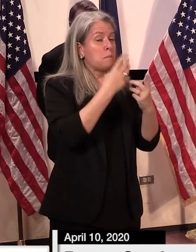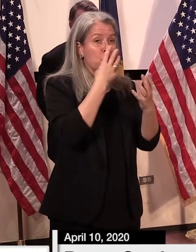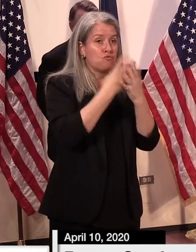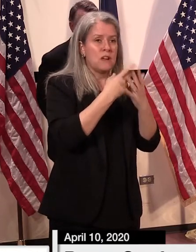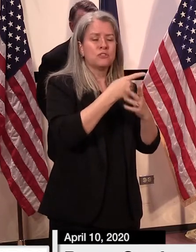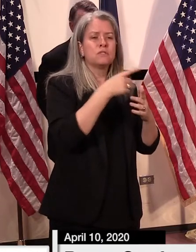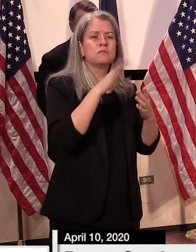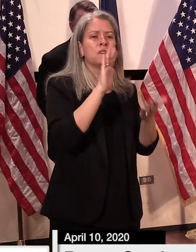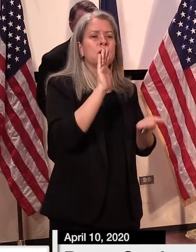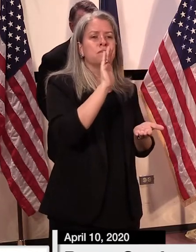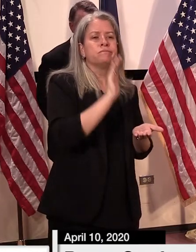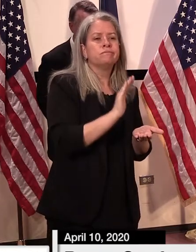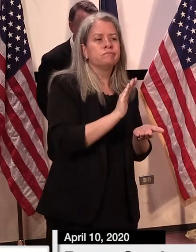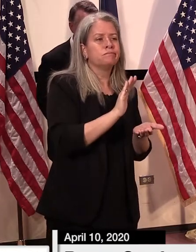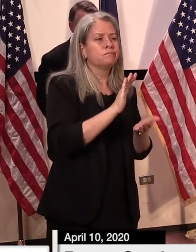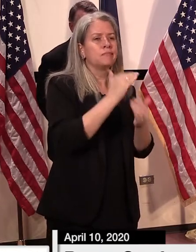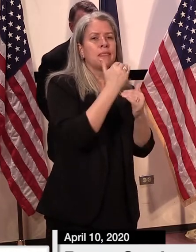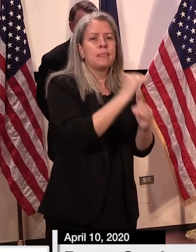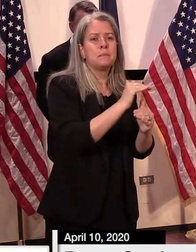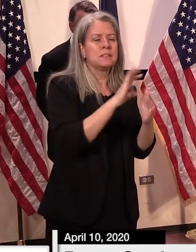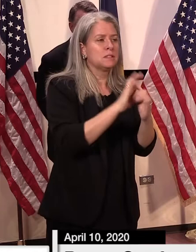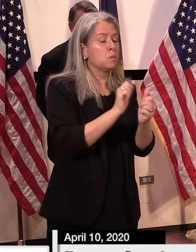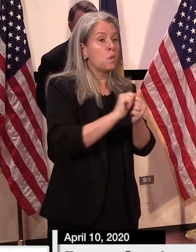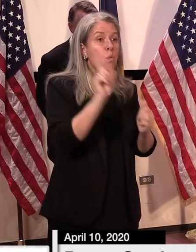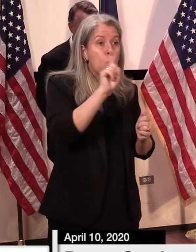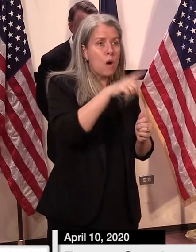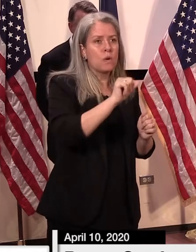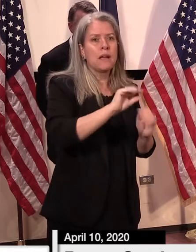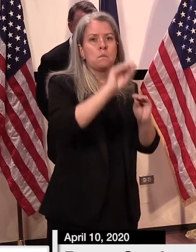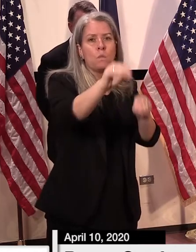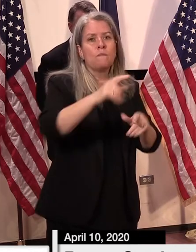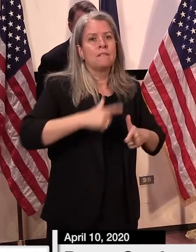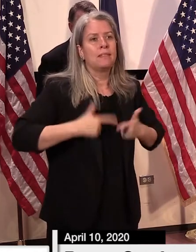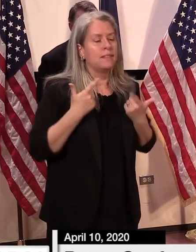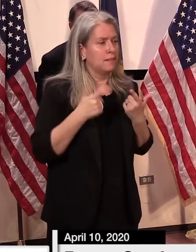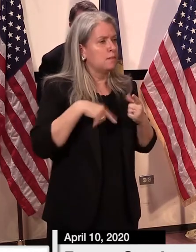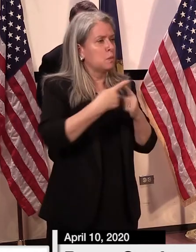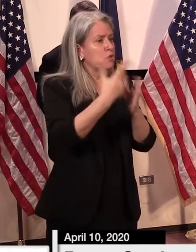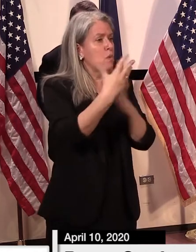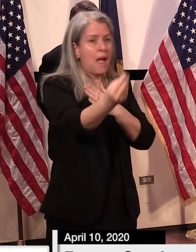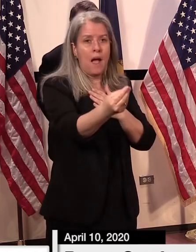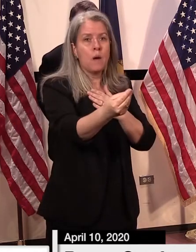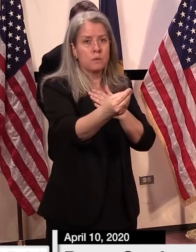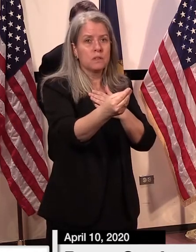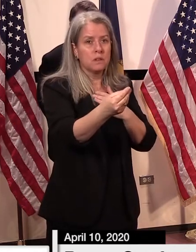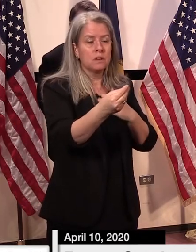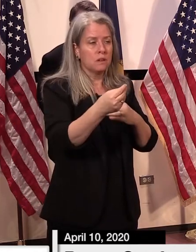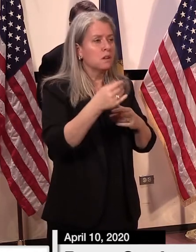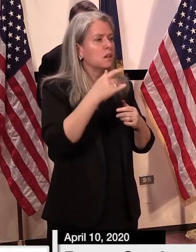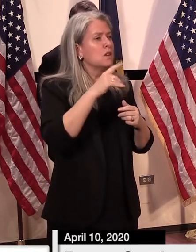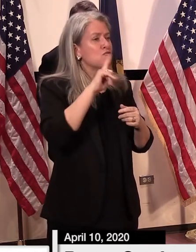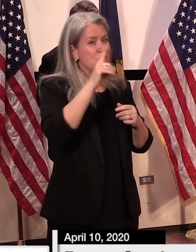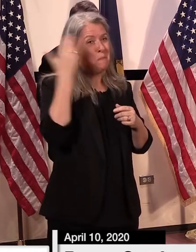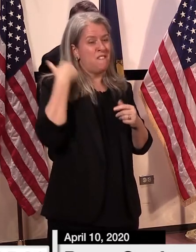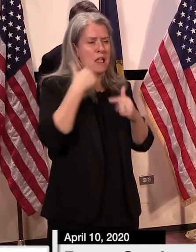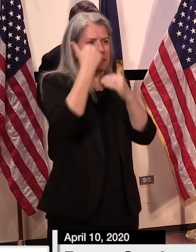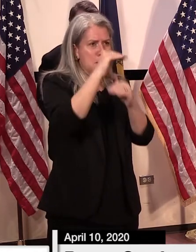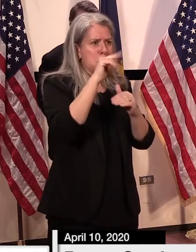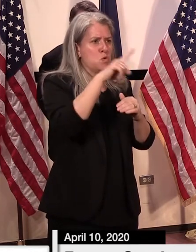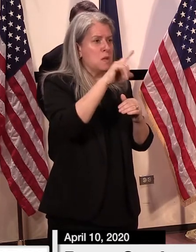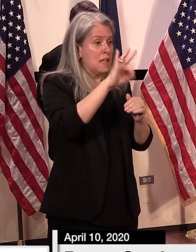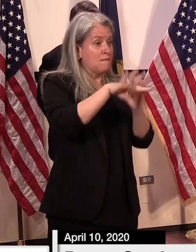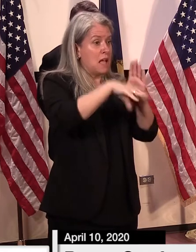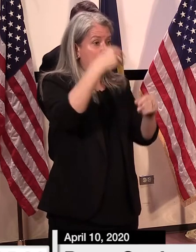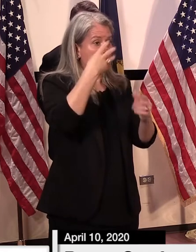some of its current limitations regarding where an inmate may reside upon re-entry and there's a there's a whole host that